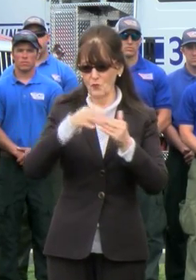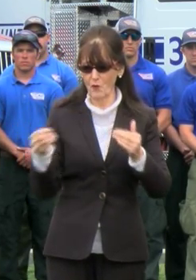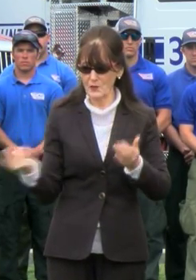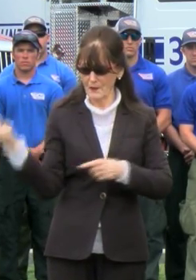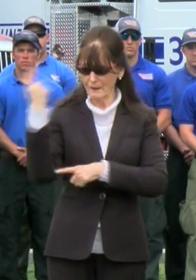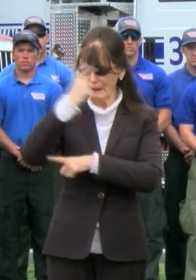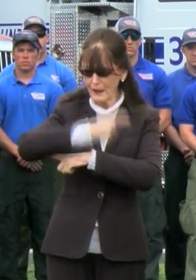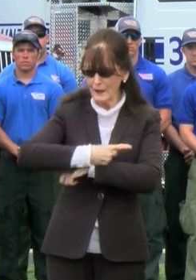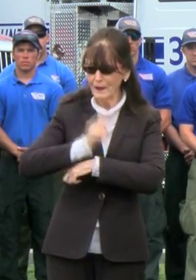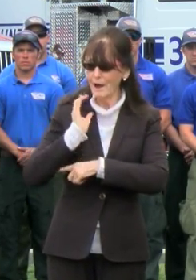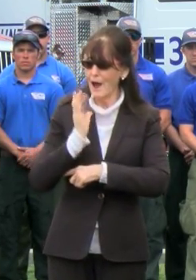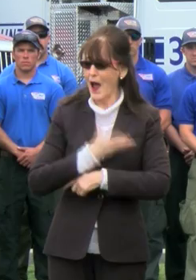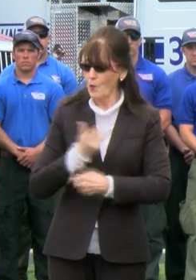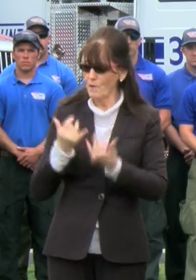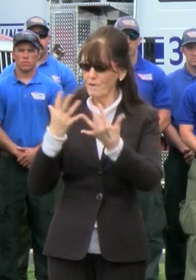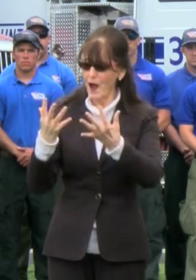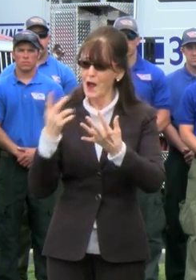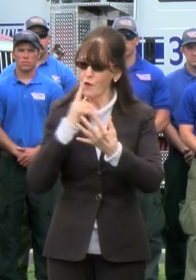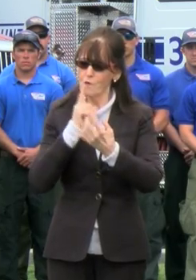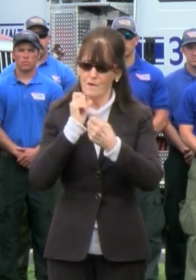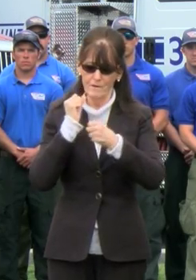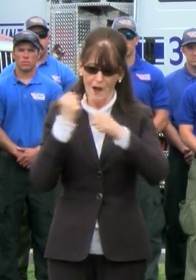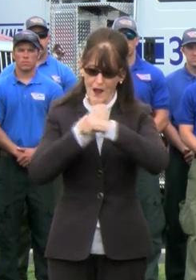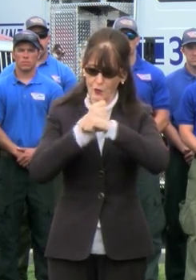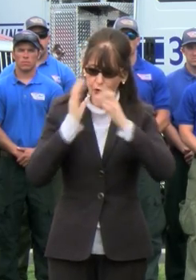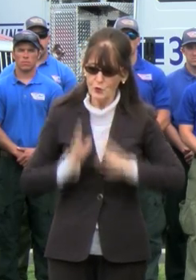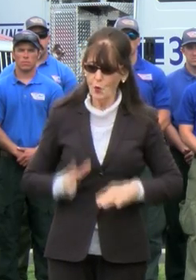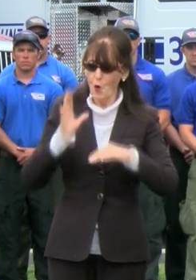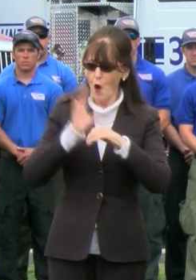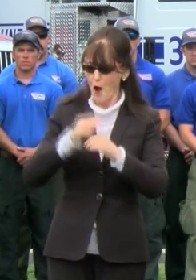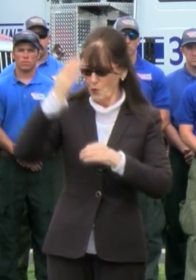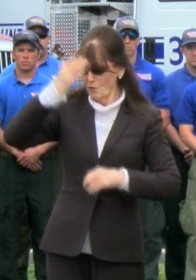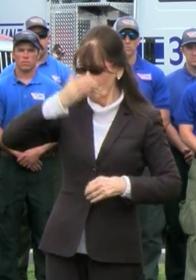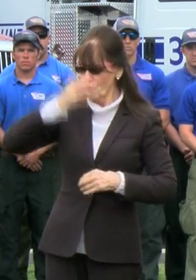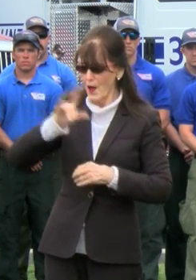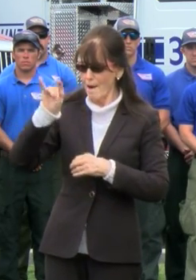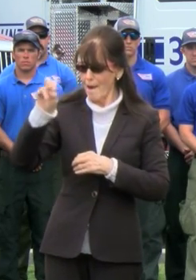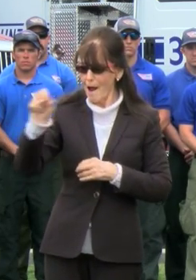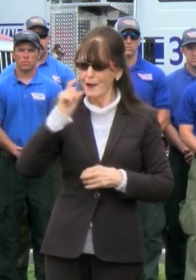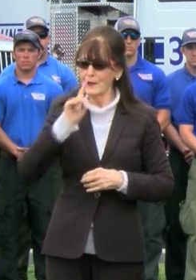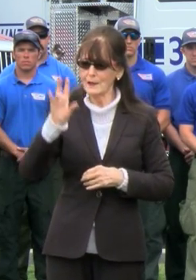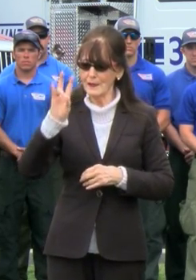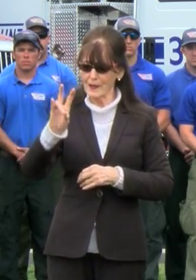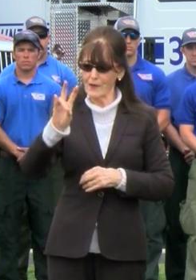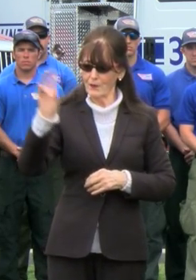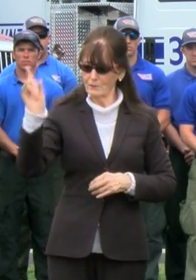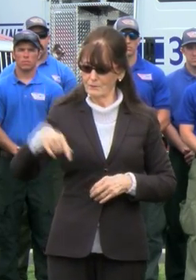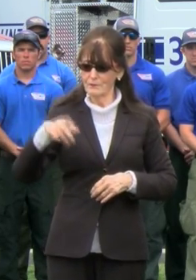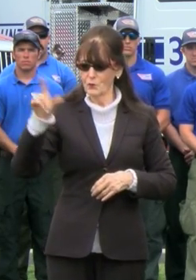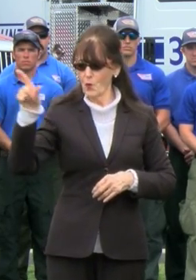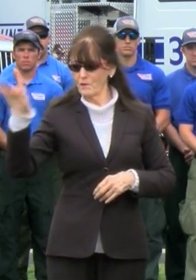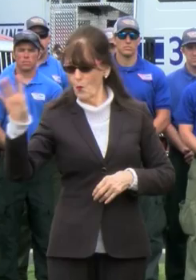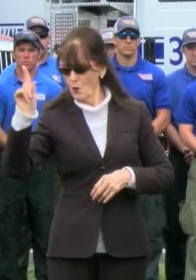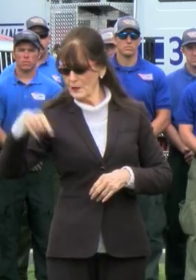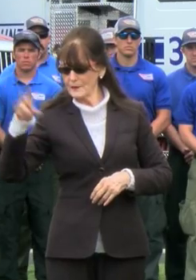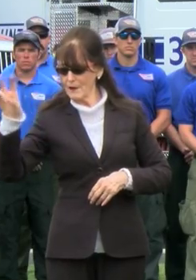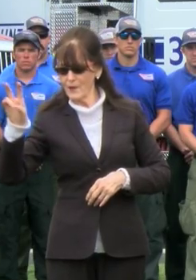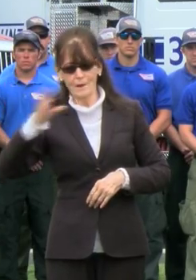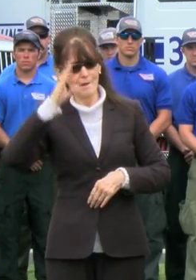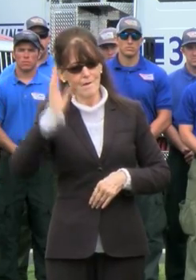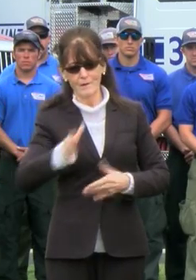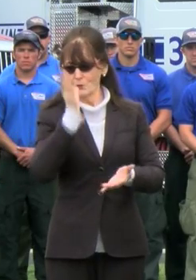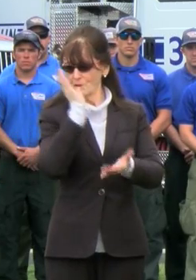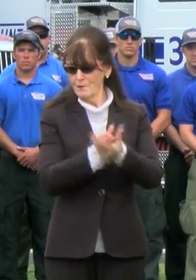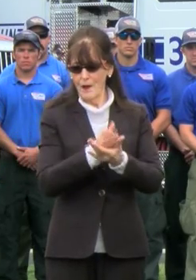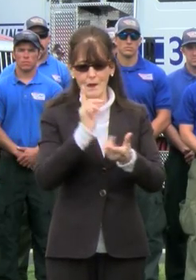Our firefighters are on the front line 24 hours a day, seven days a week. They do not quit until the fire goes